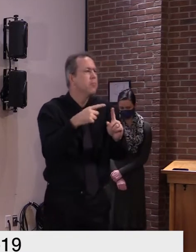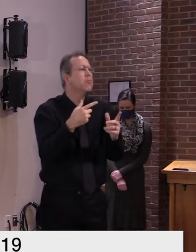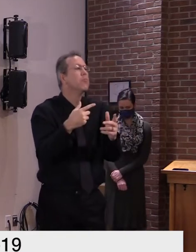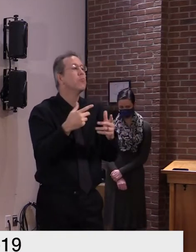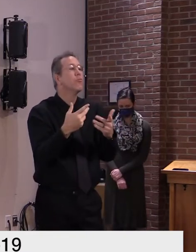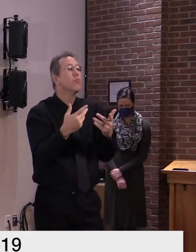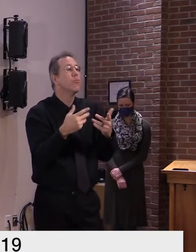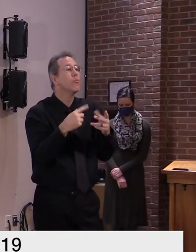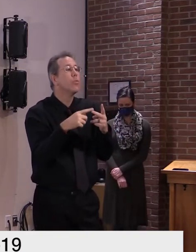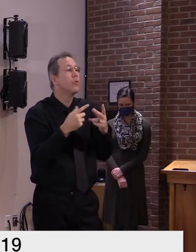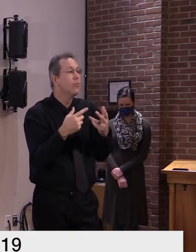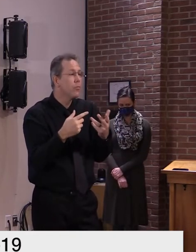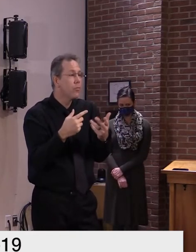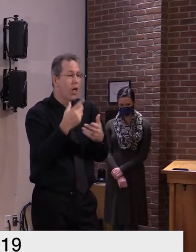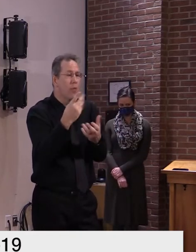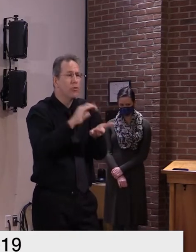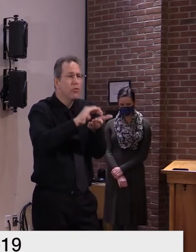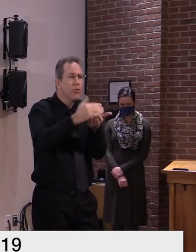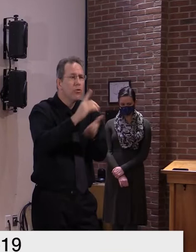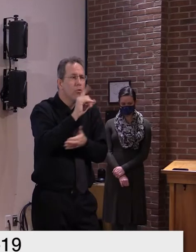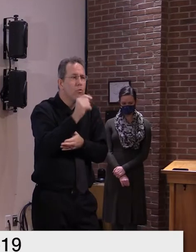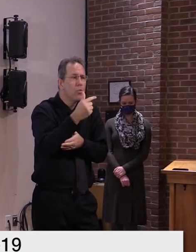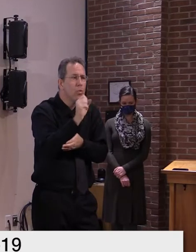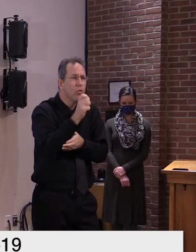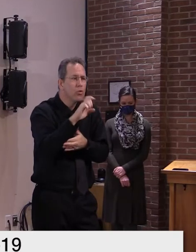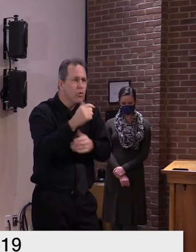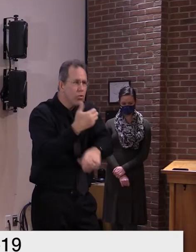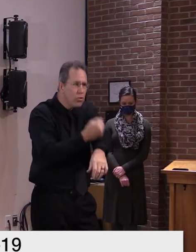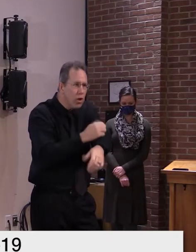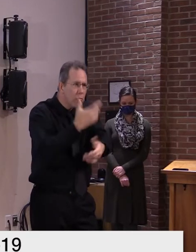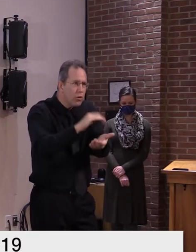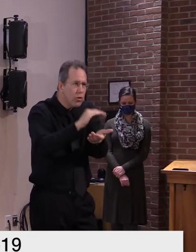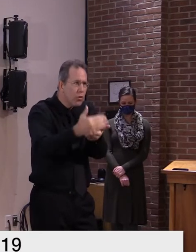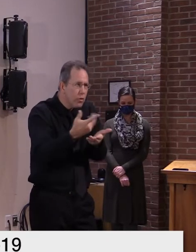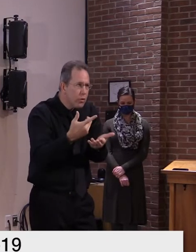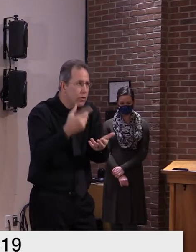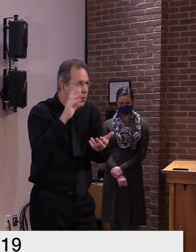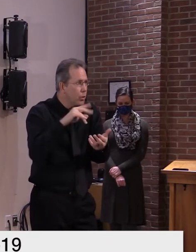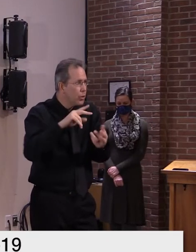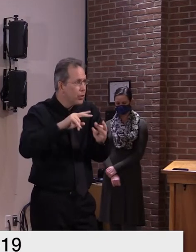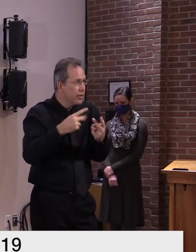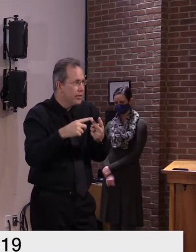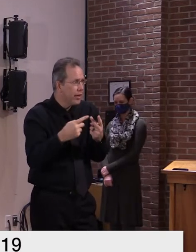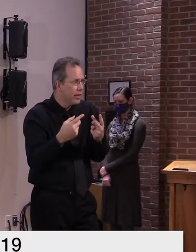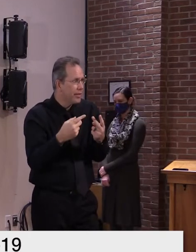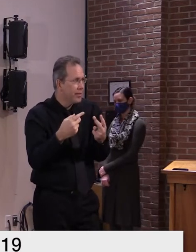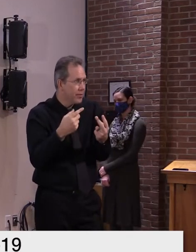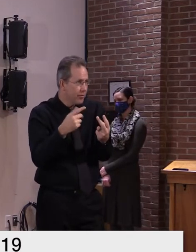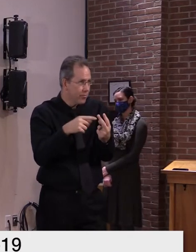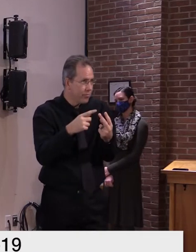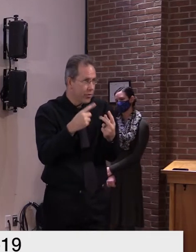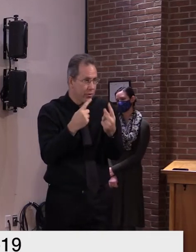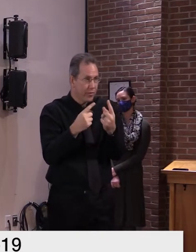so that they only get a second dose of the appropriate vaccine that they got the first dose of um